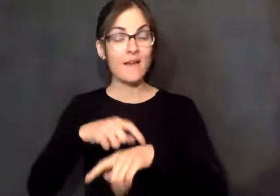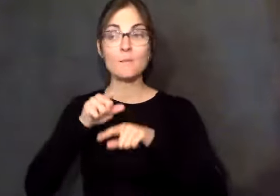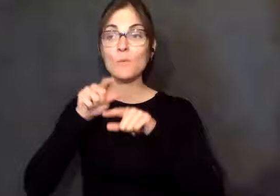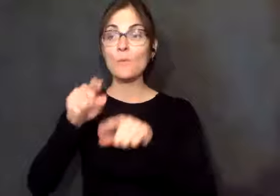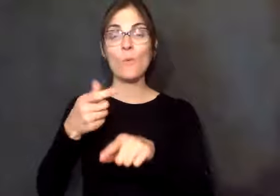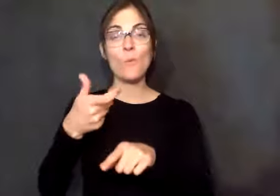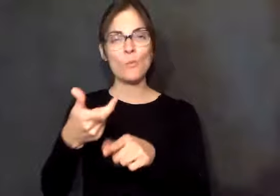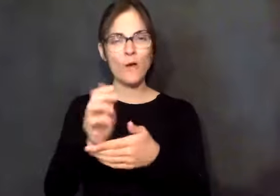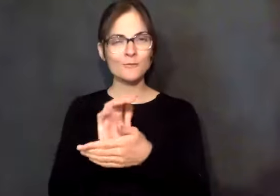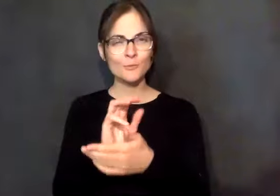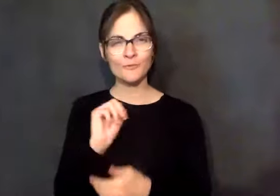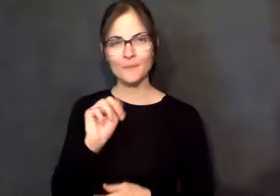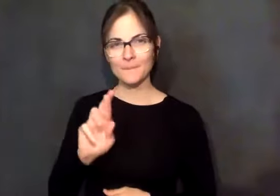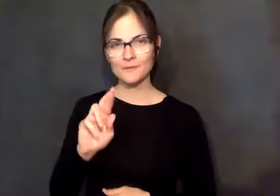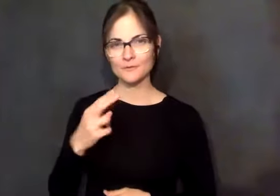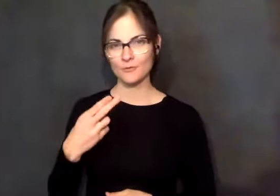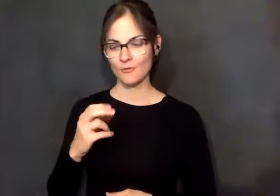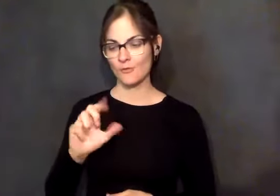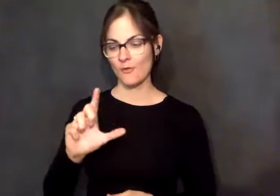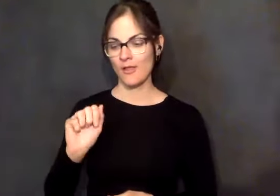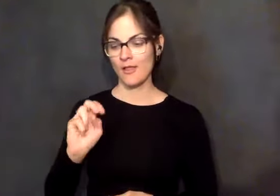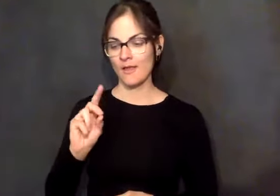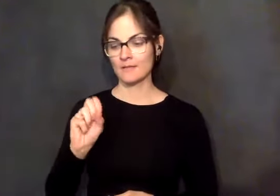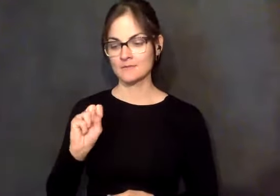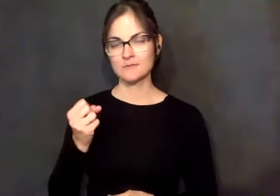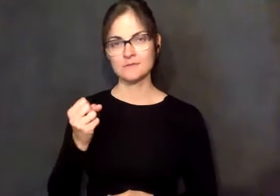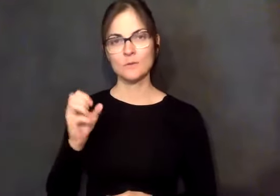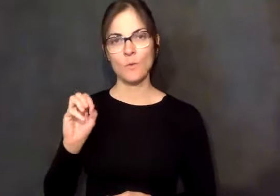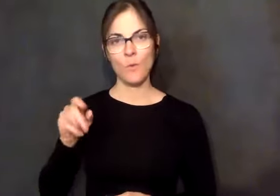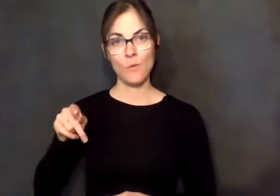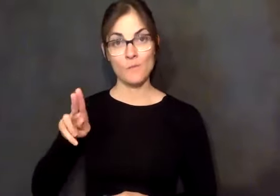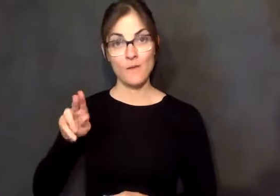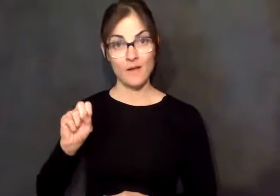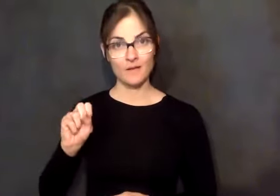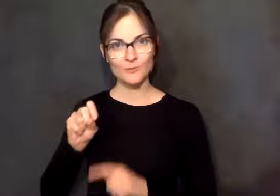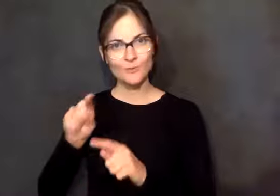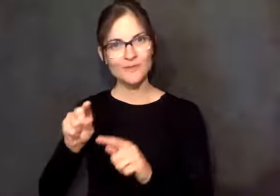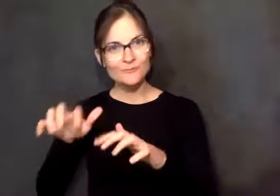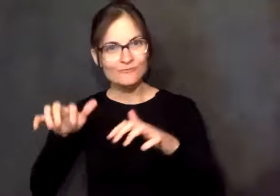in that movie and we cried. That was Rick. That was Rick. He was Mr. Holland.